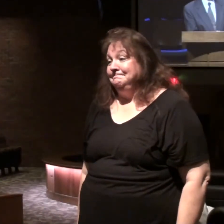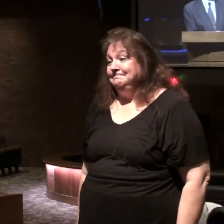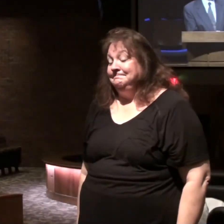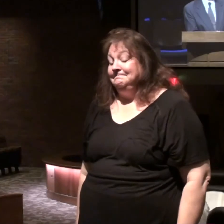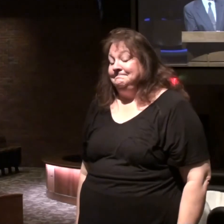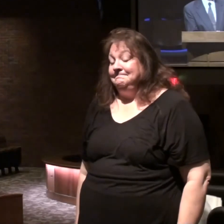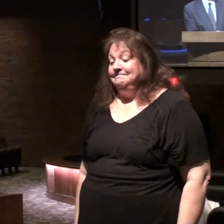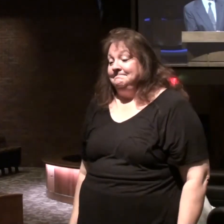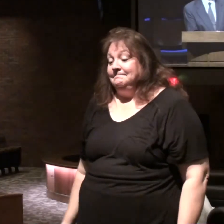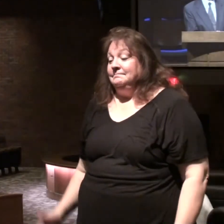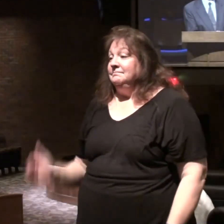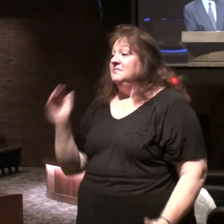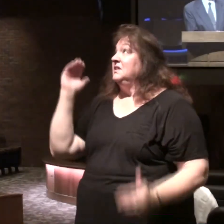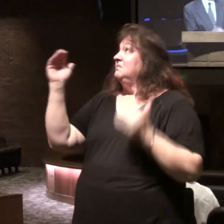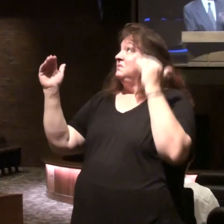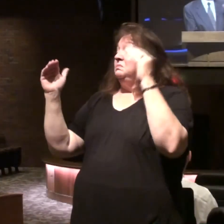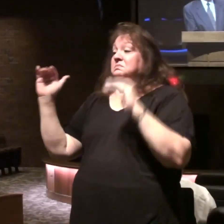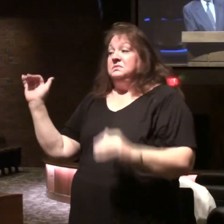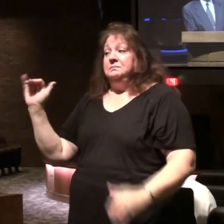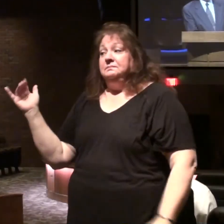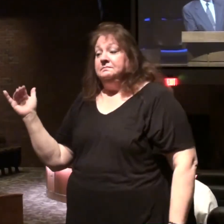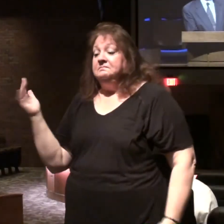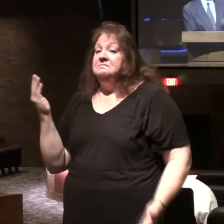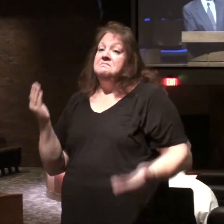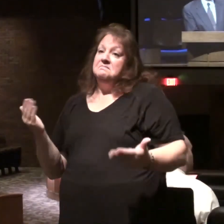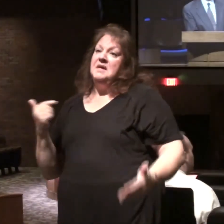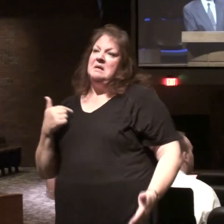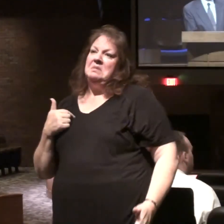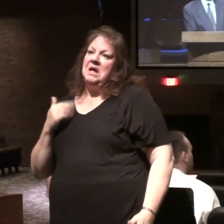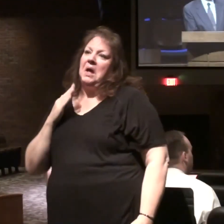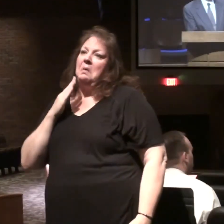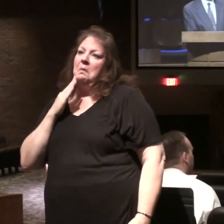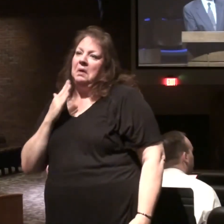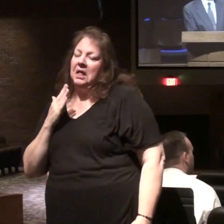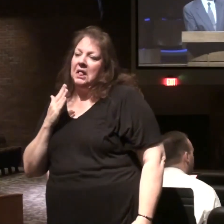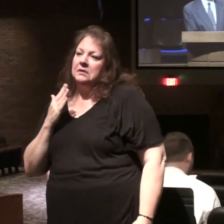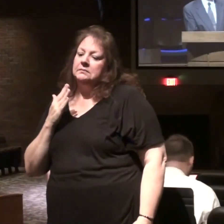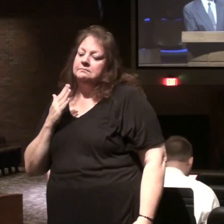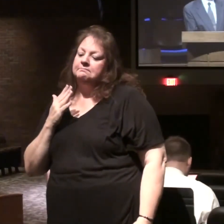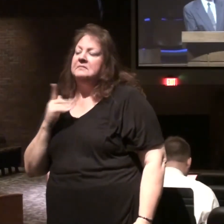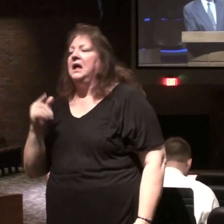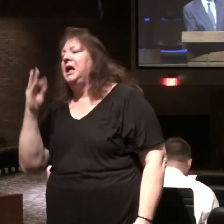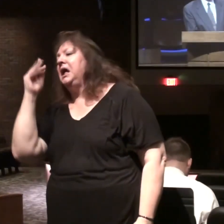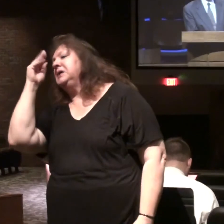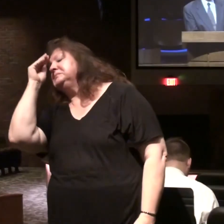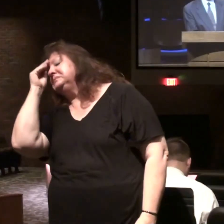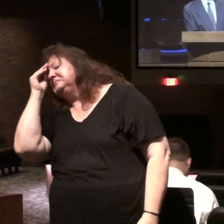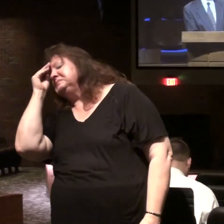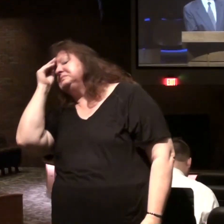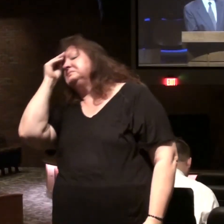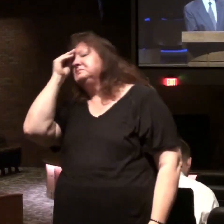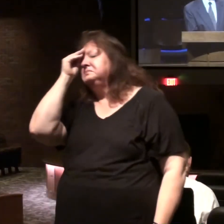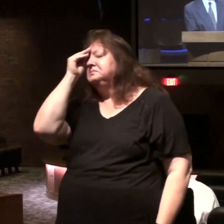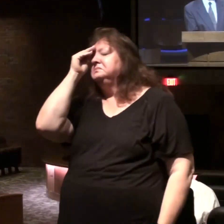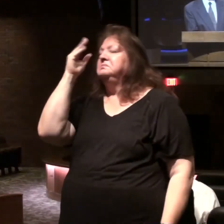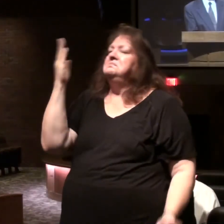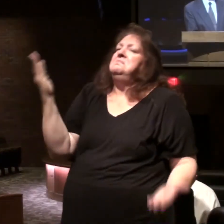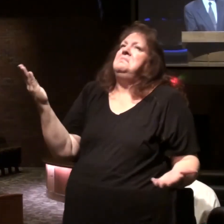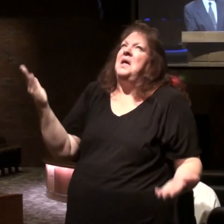I mean adults the same well maybe I will I'll give it some thought you'll give me something but maybe